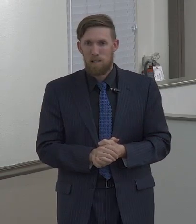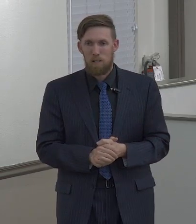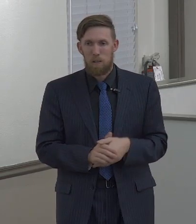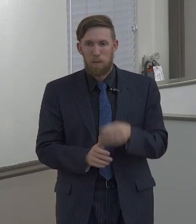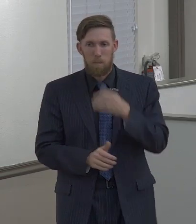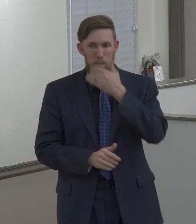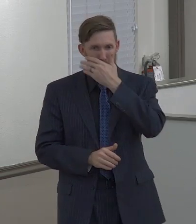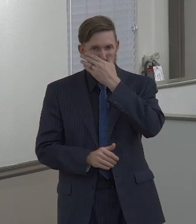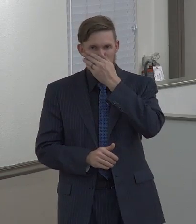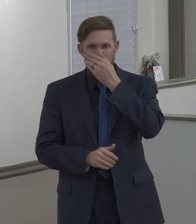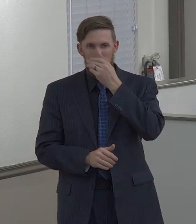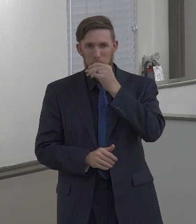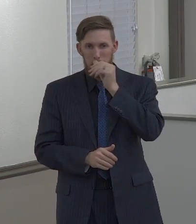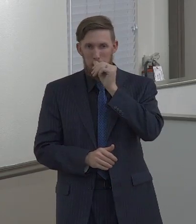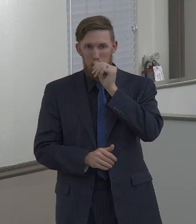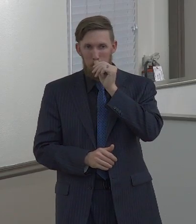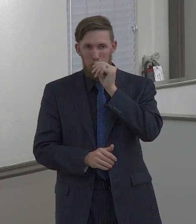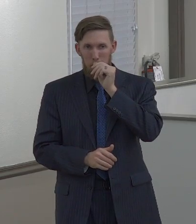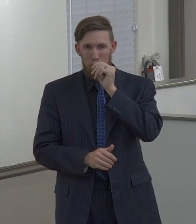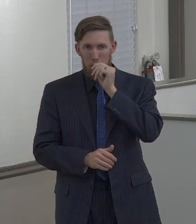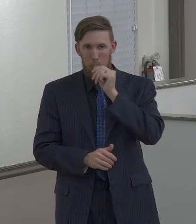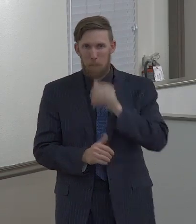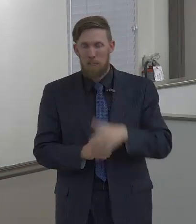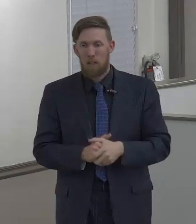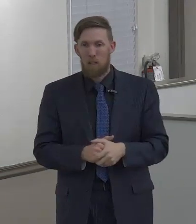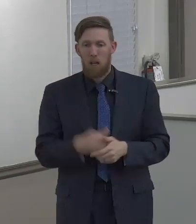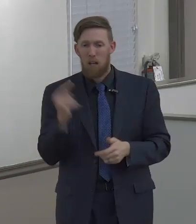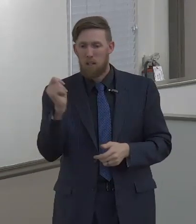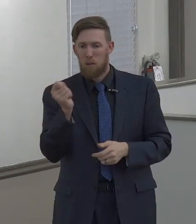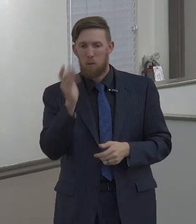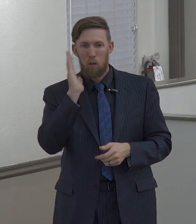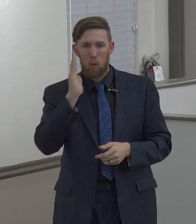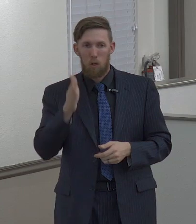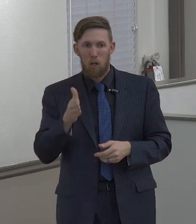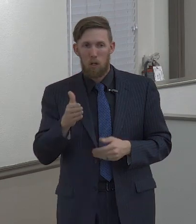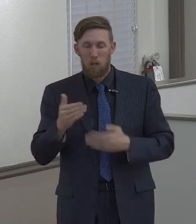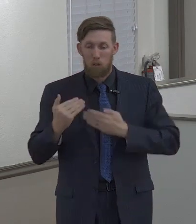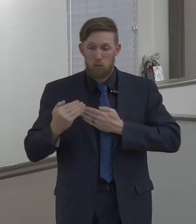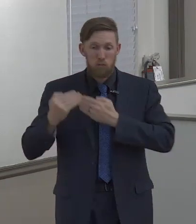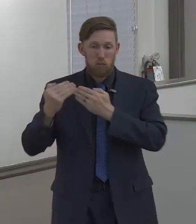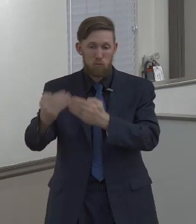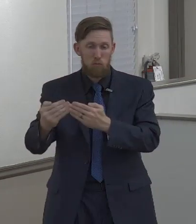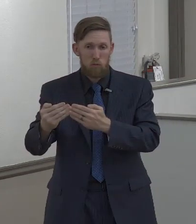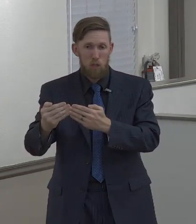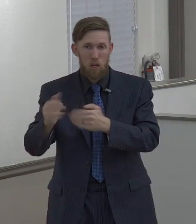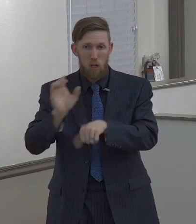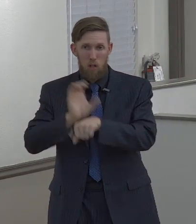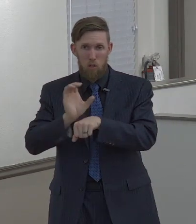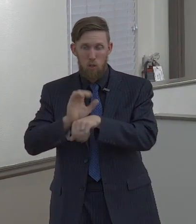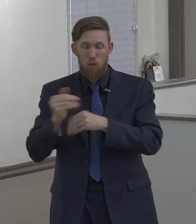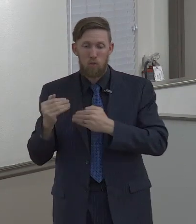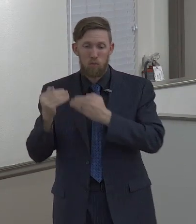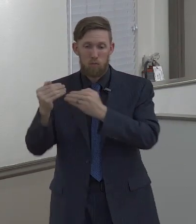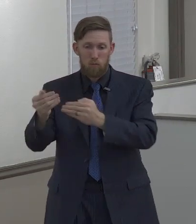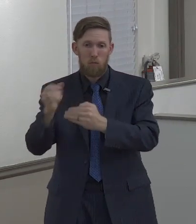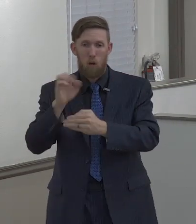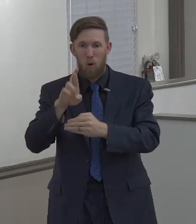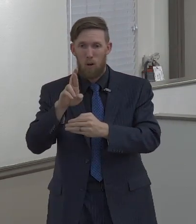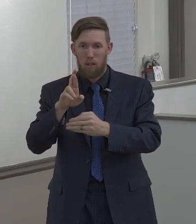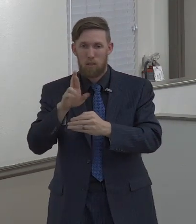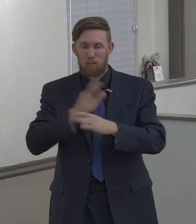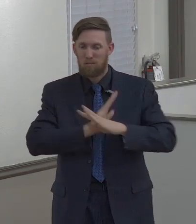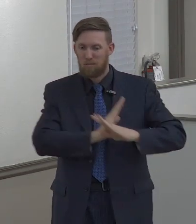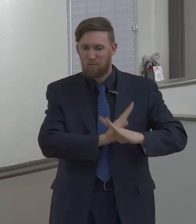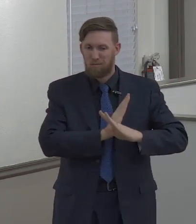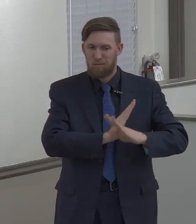forward or it's going to be what cripples the work of God. So the testimony is